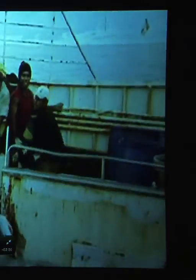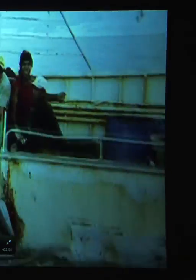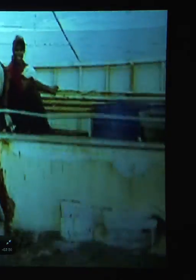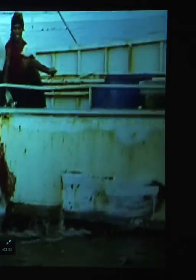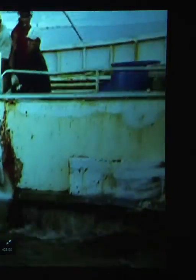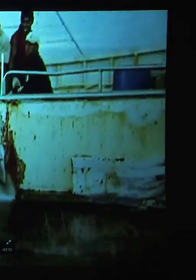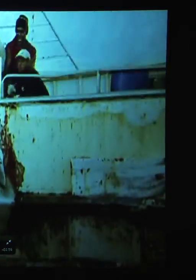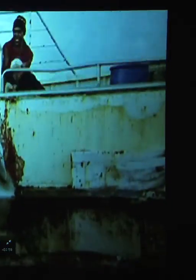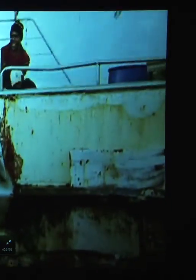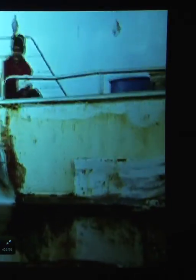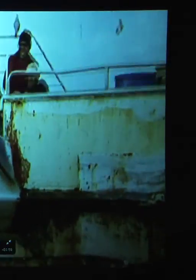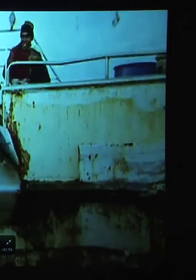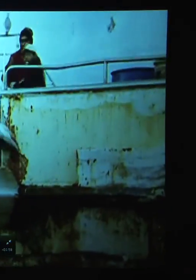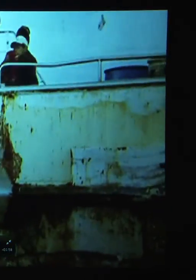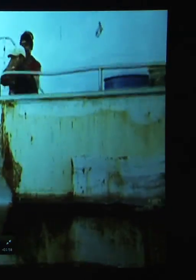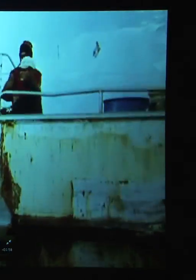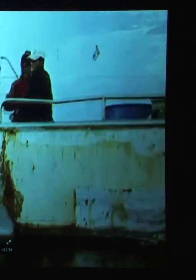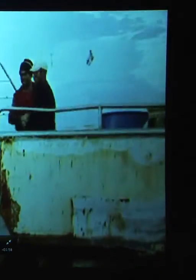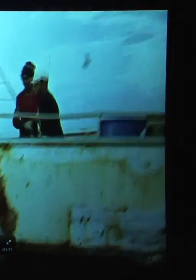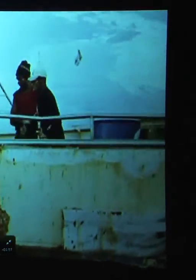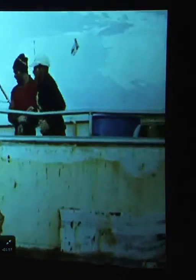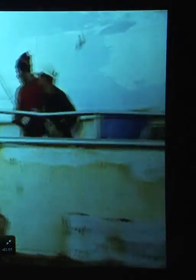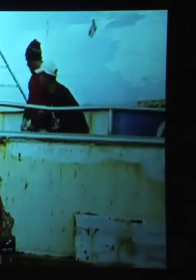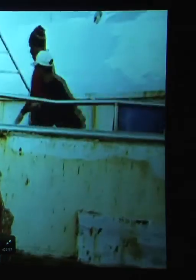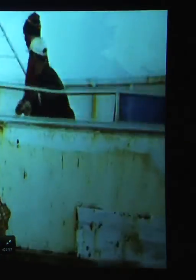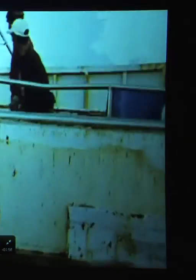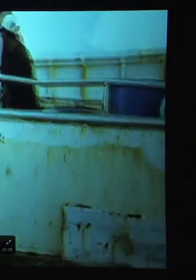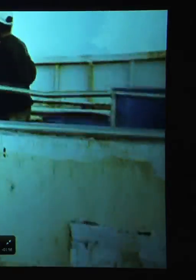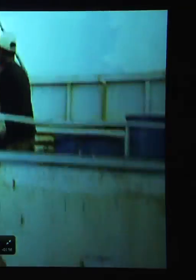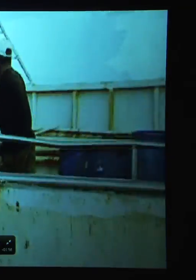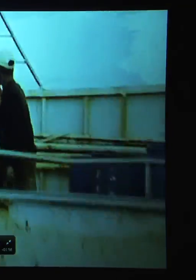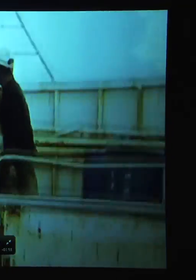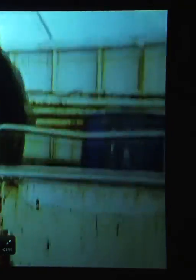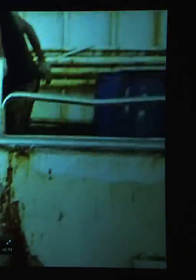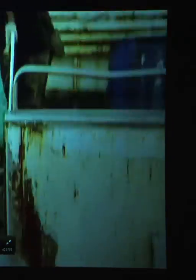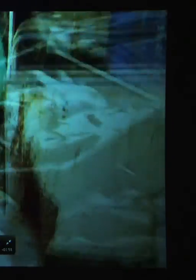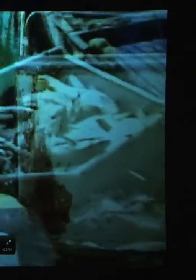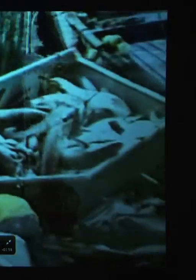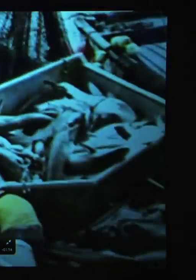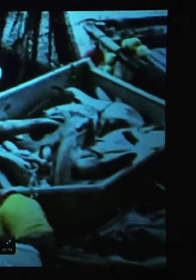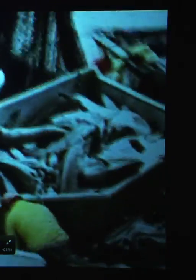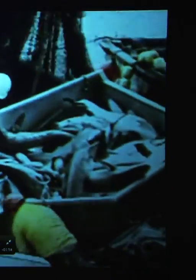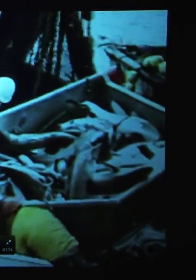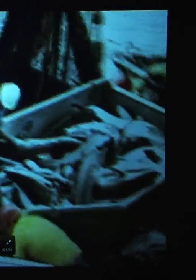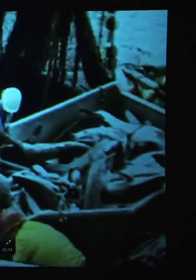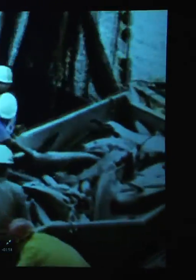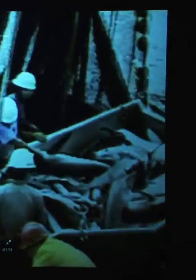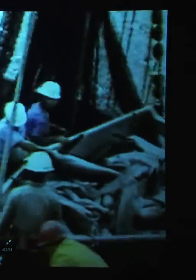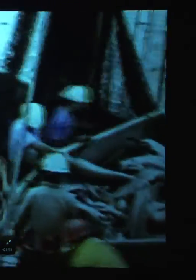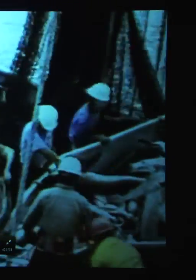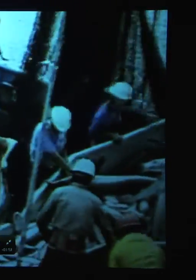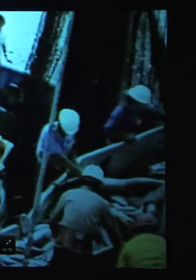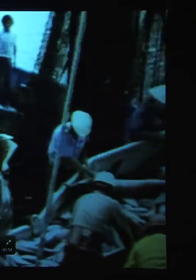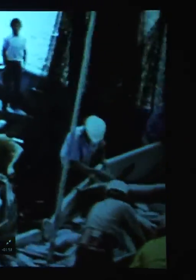the world, and in ever-increasing numbers. A 2006 study conducted by fishery scientist Shelley Pike indicated that up to